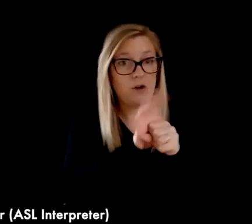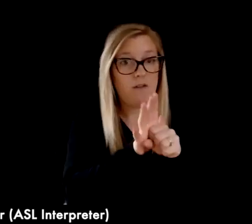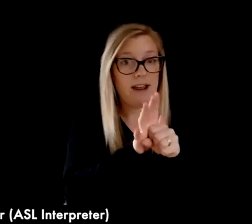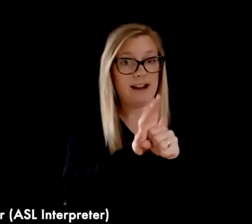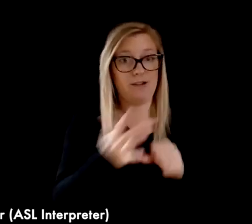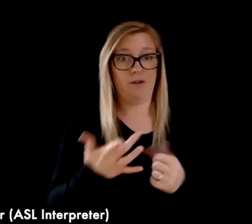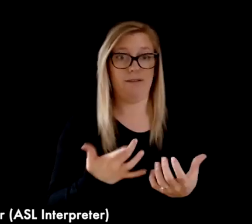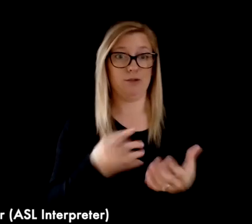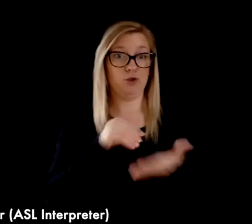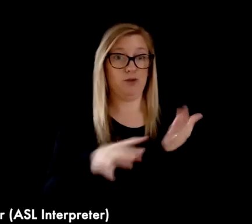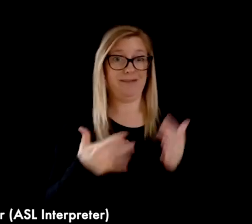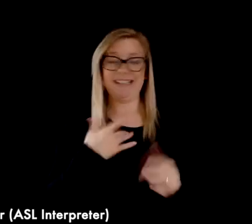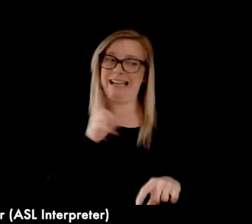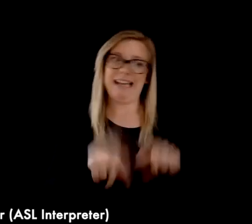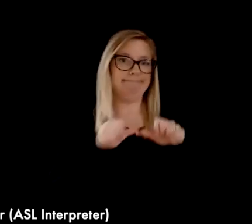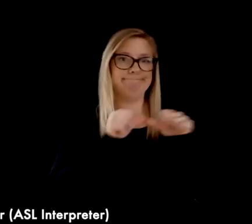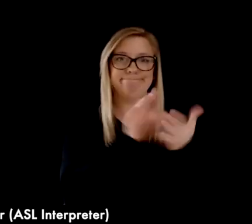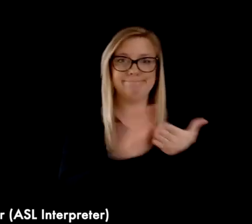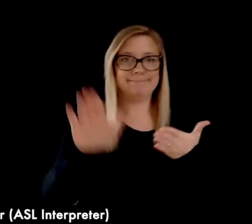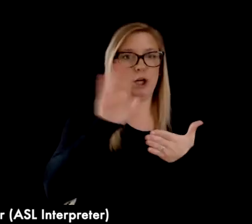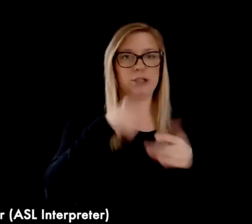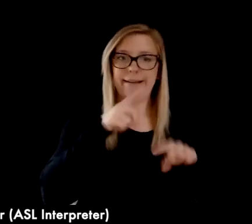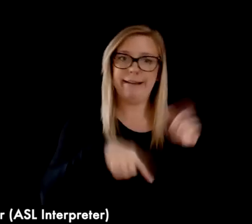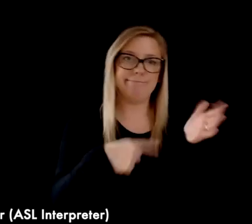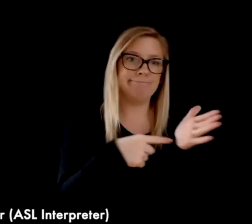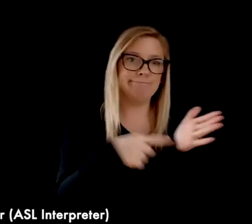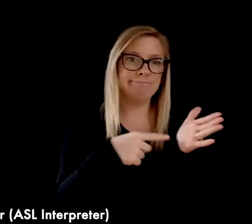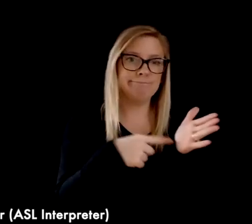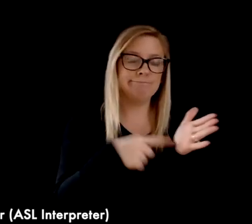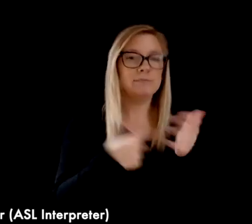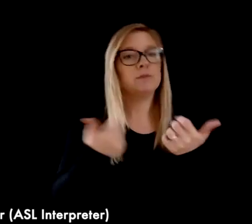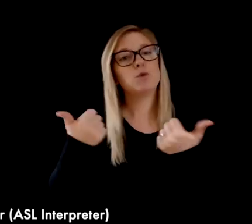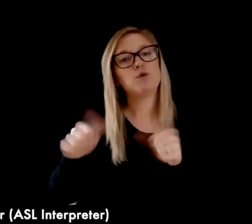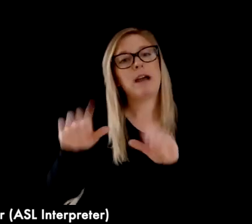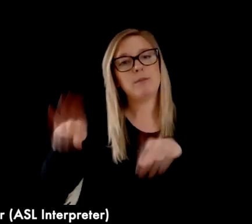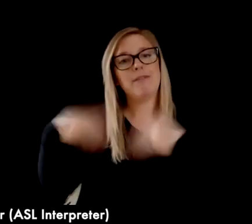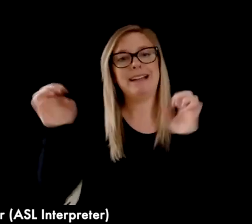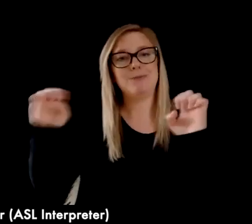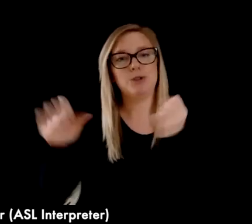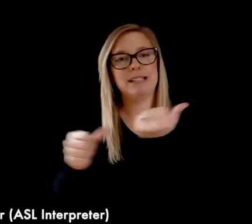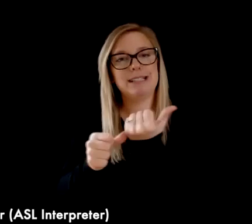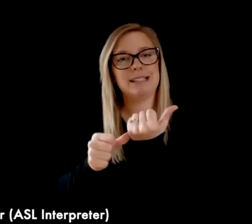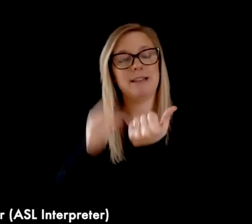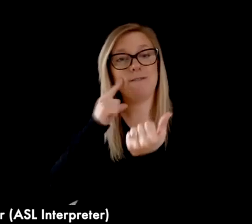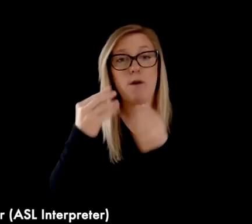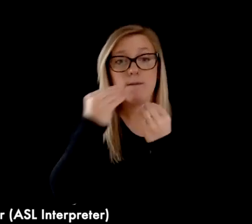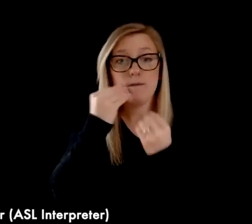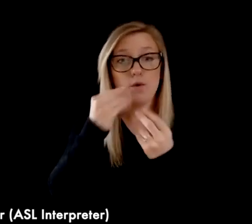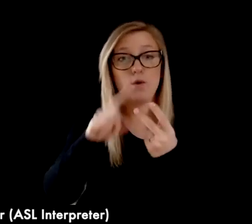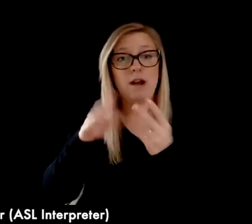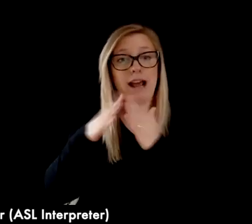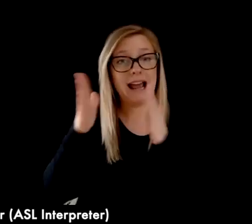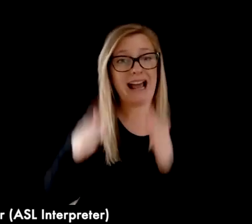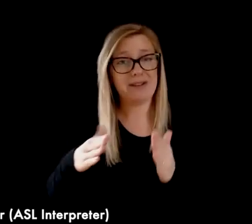stay in school. And this assistance includes funds for food and housing, basic needs that are really important for